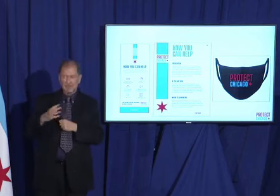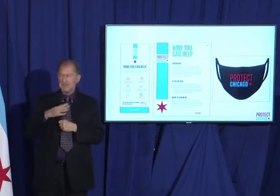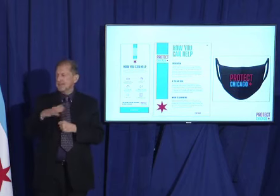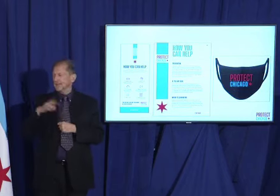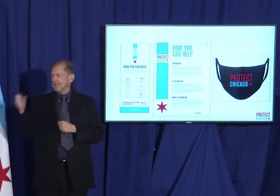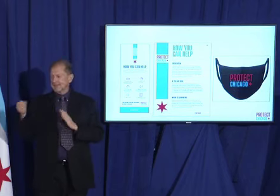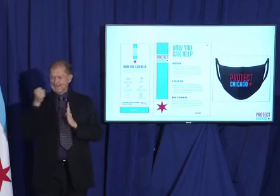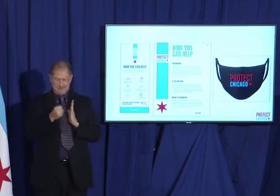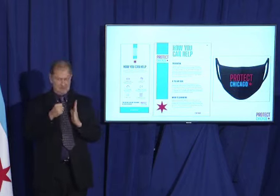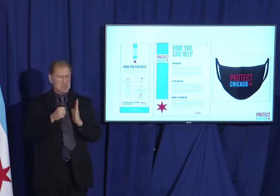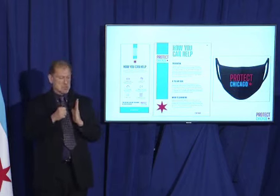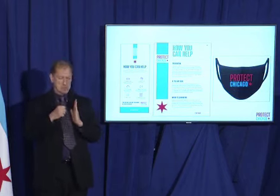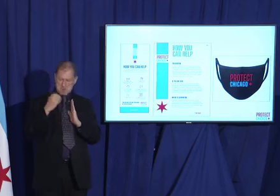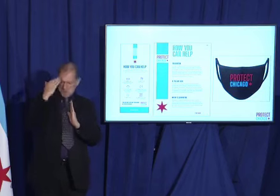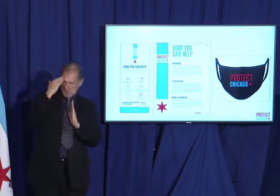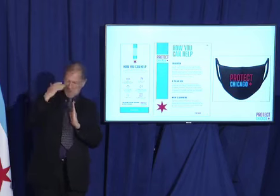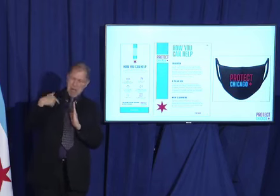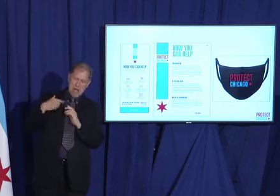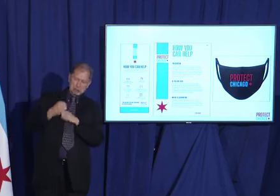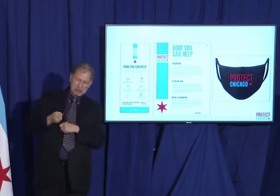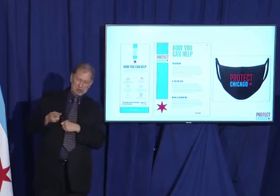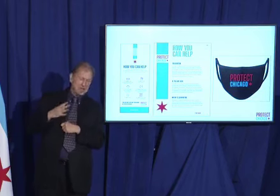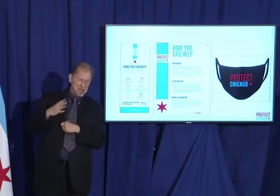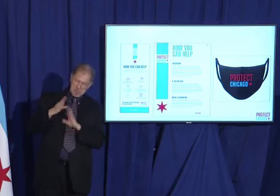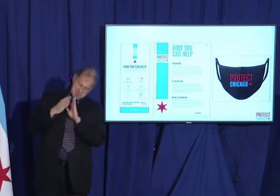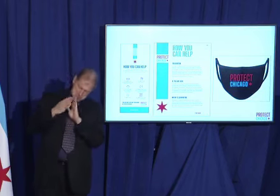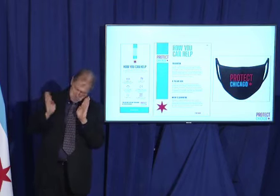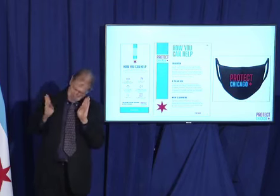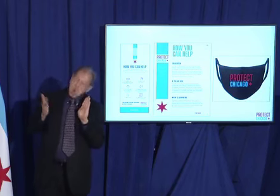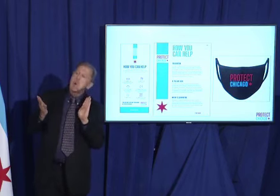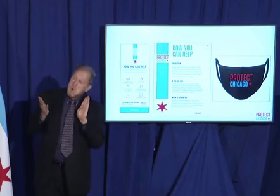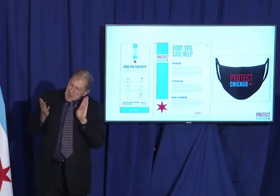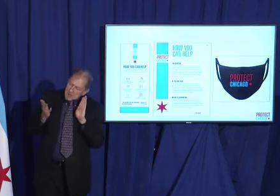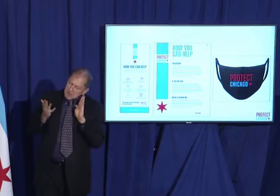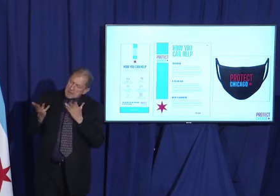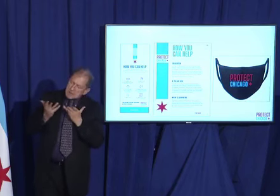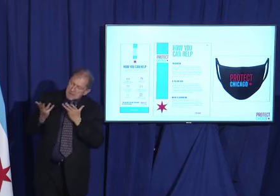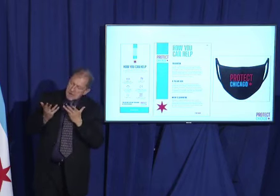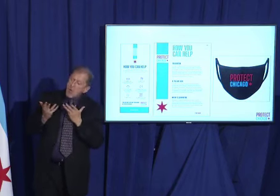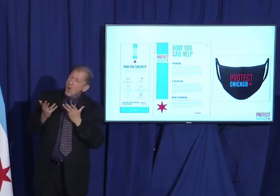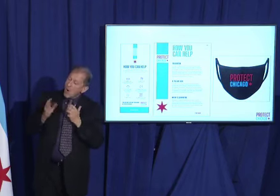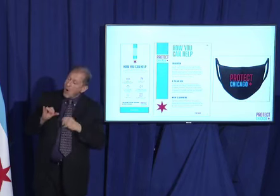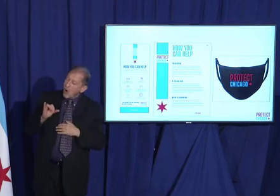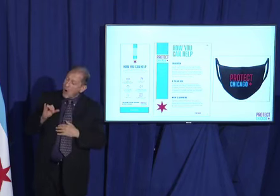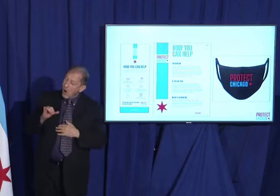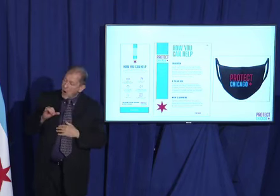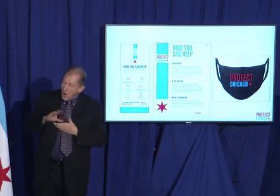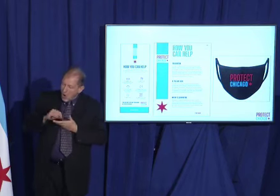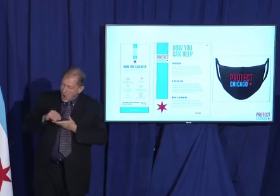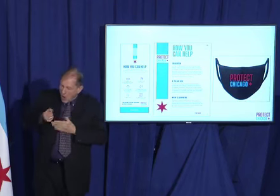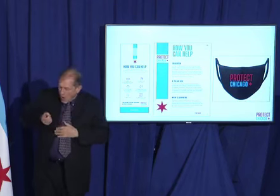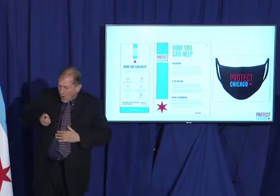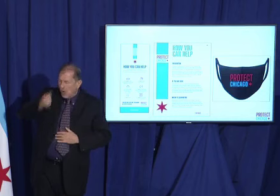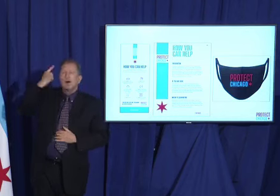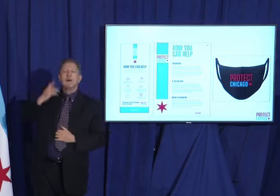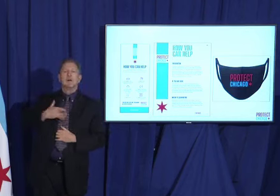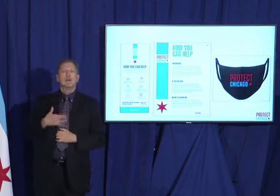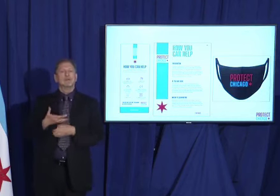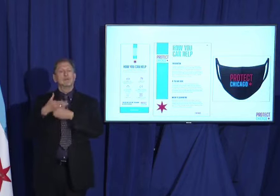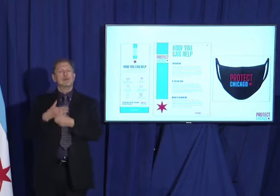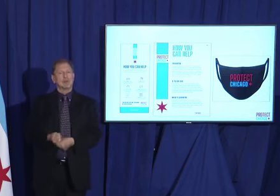community partners. This is not going to be a top-down effort. This has got to be a grassroots effort, fanning out